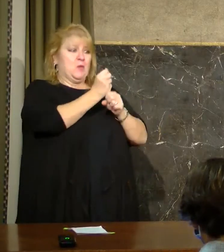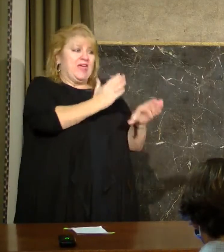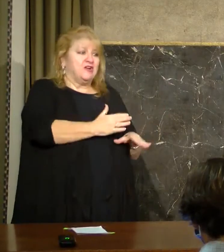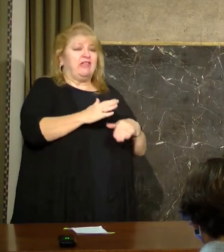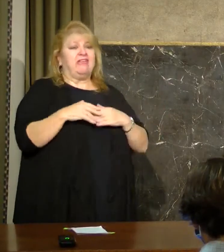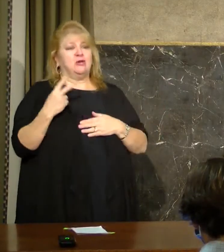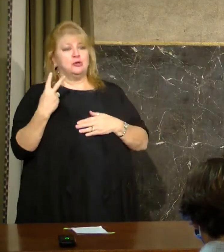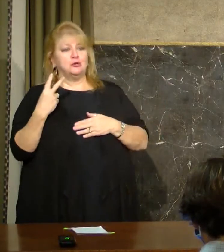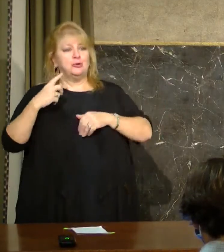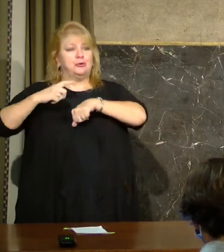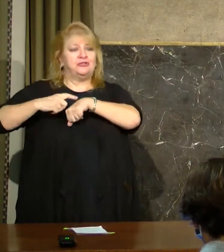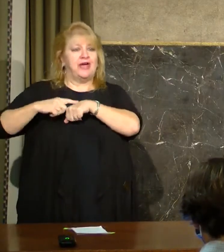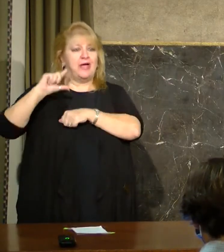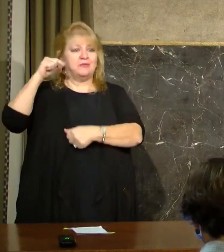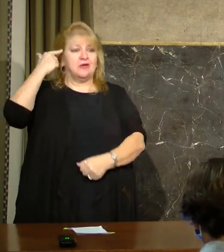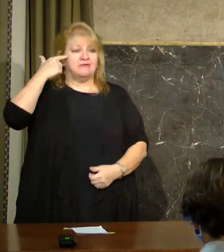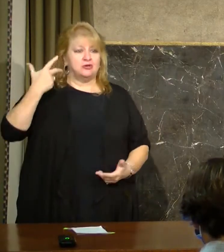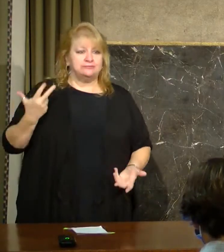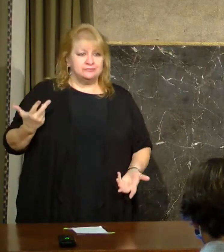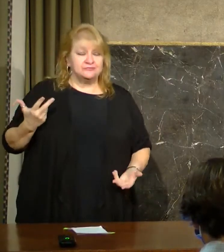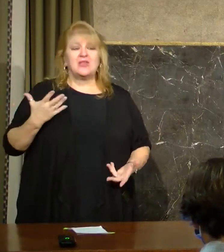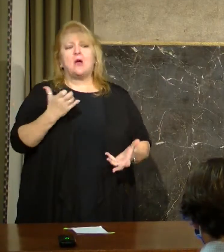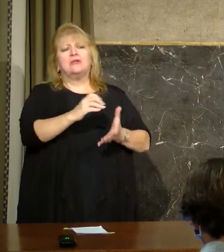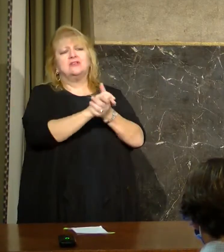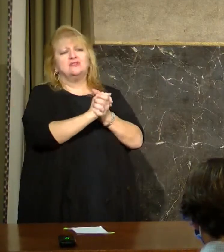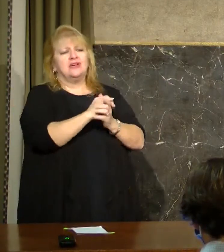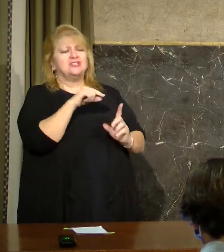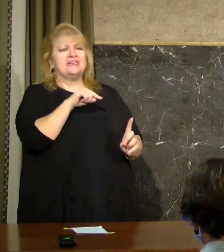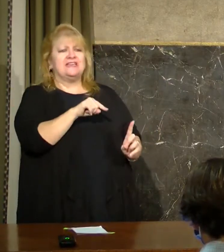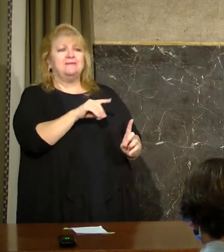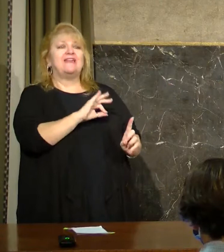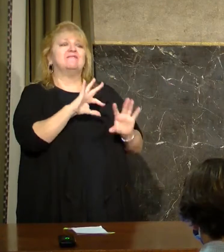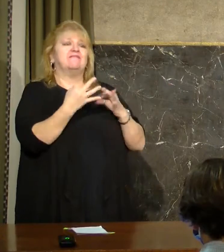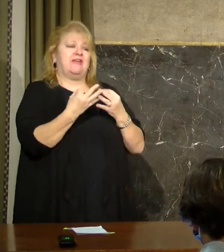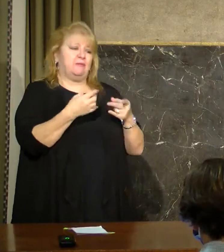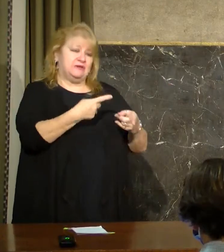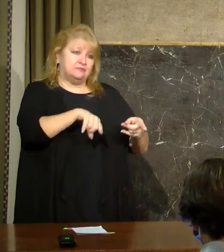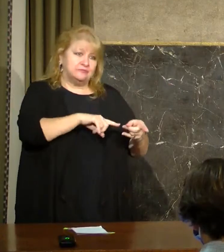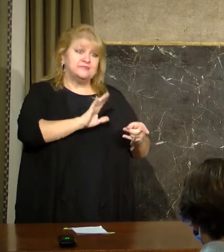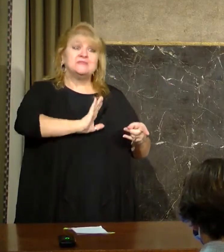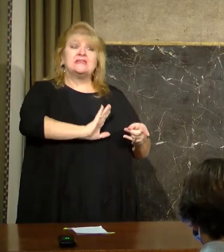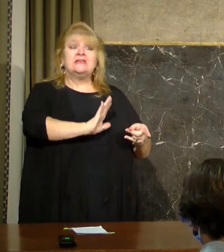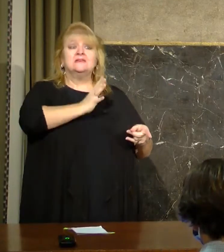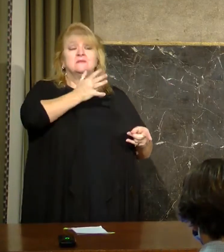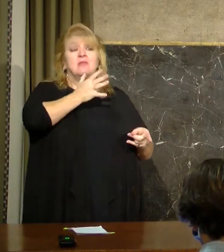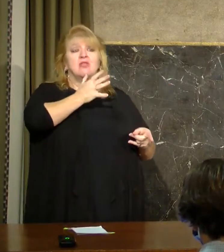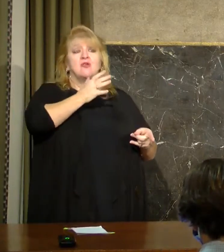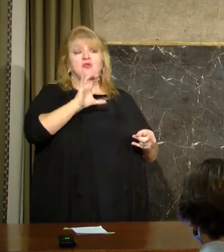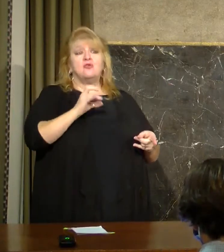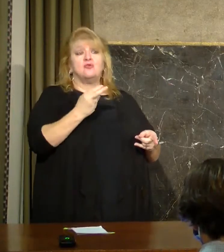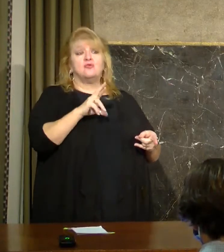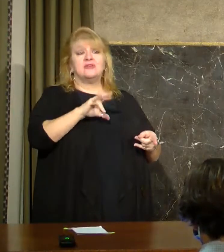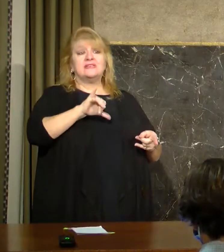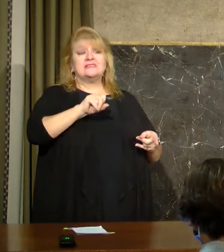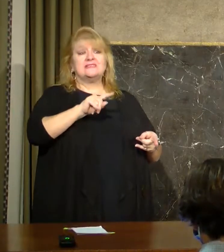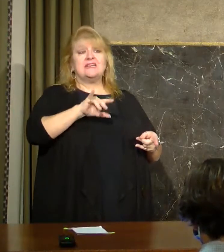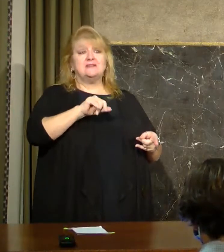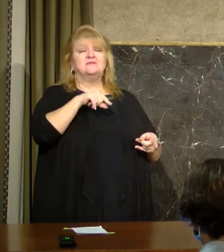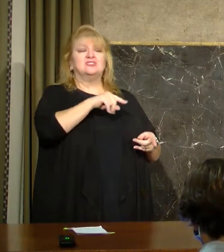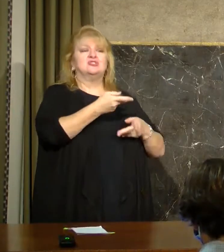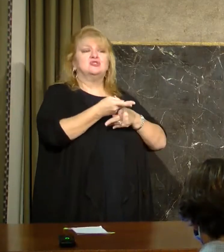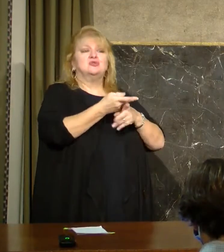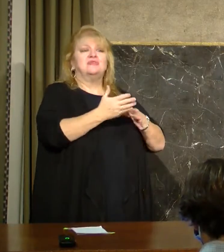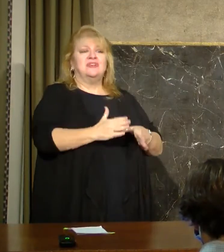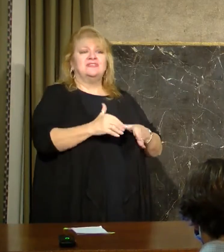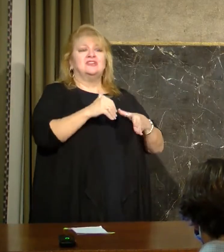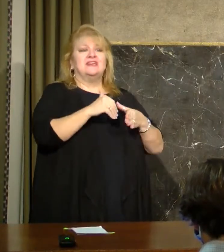the map and I do want to congratulate not just him but his family. His mother, Christina, is actually a supervisor